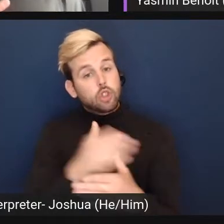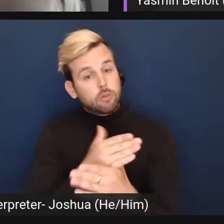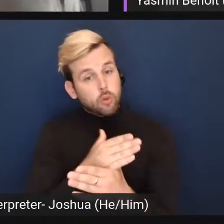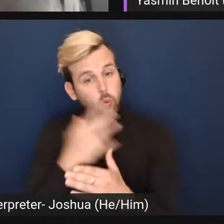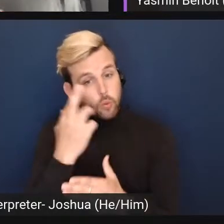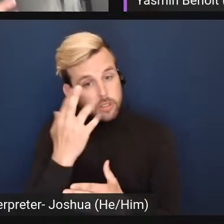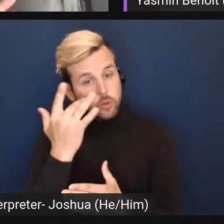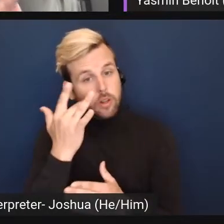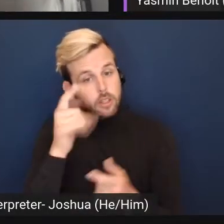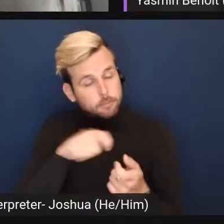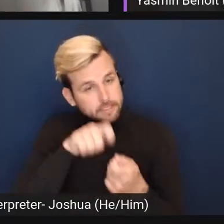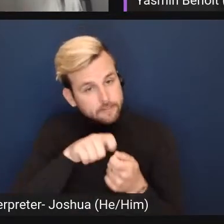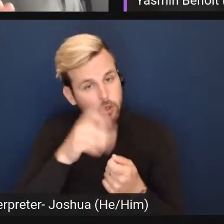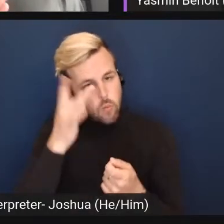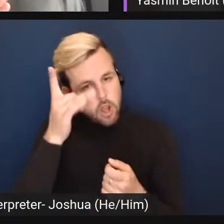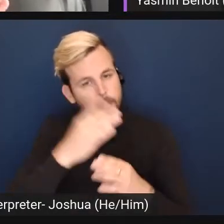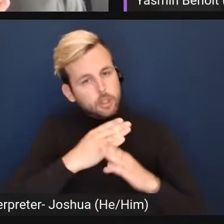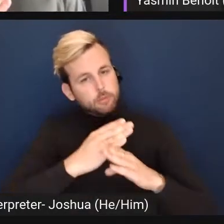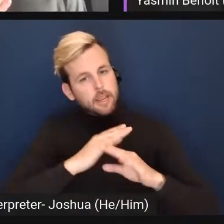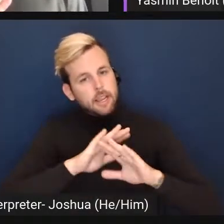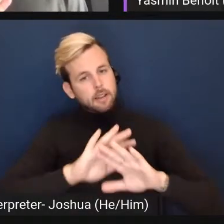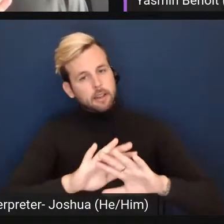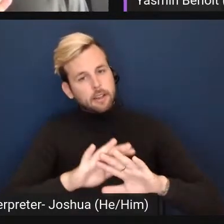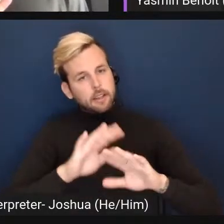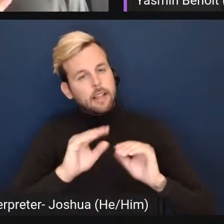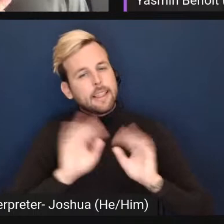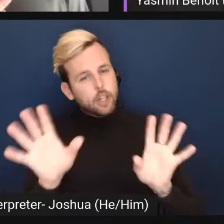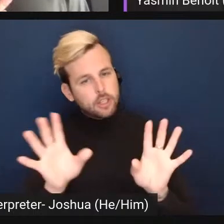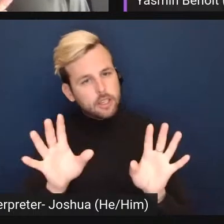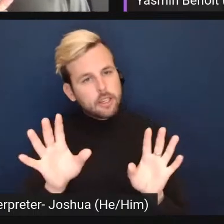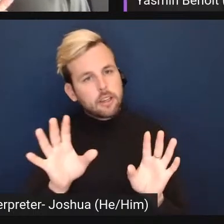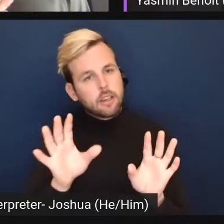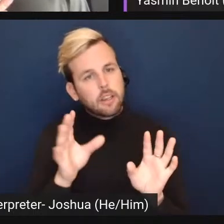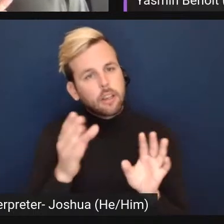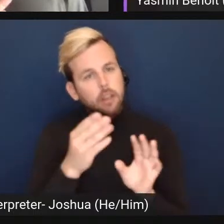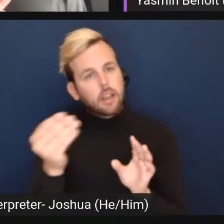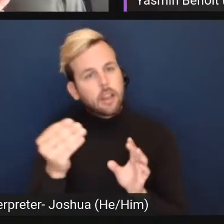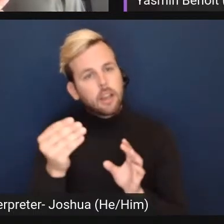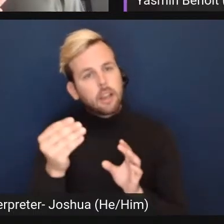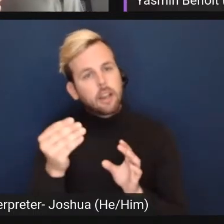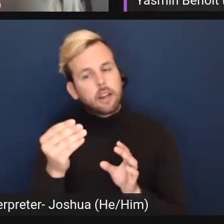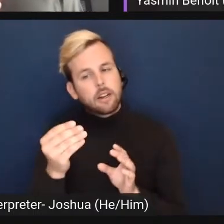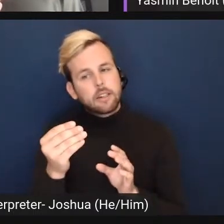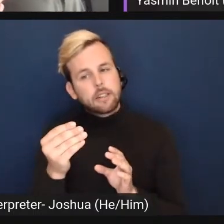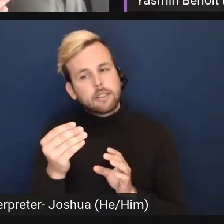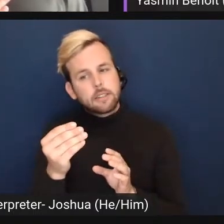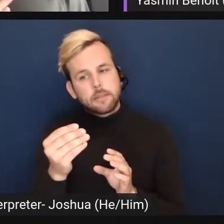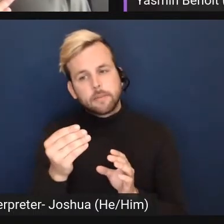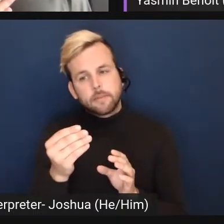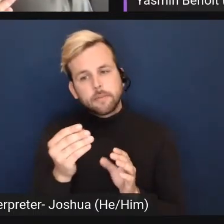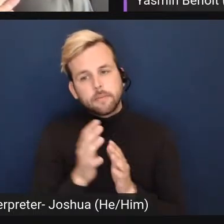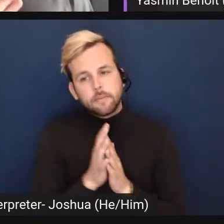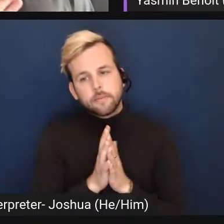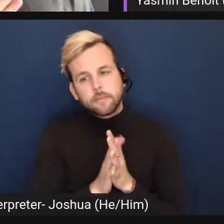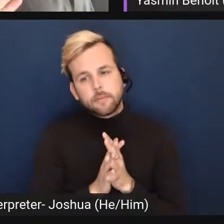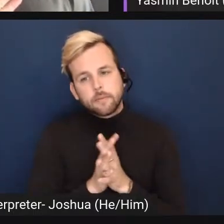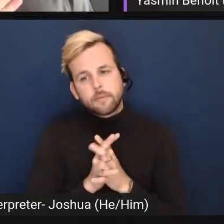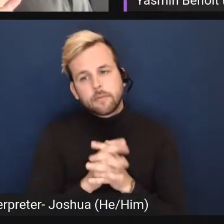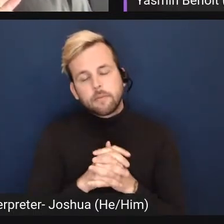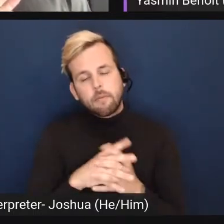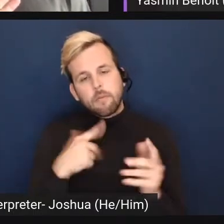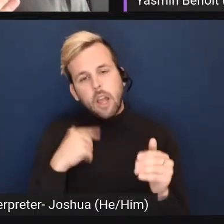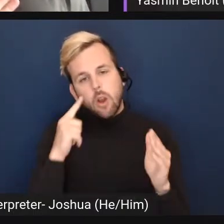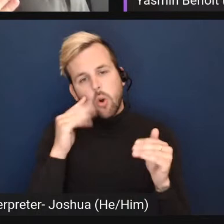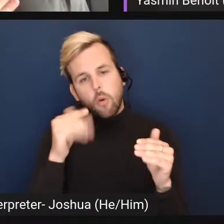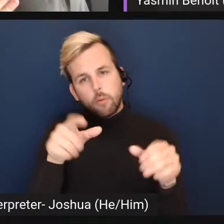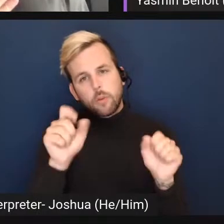you're pushing back so clearly, and, um, uh, and I hope that